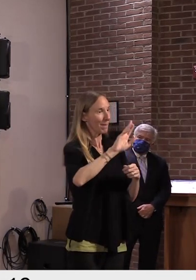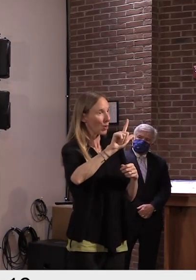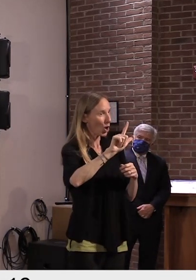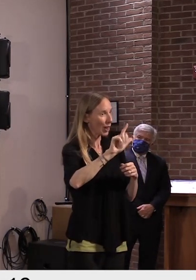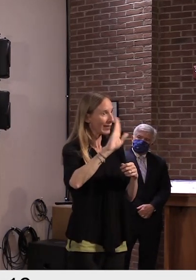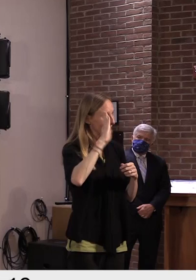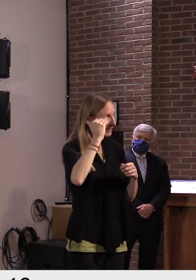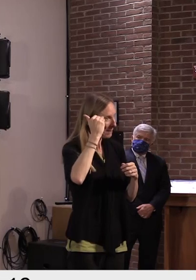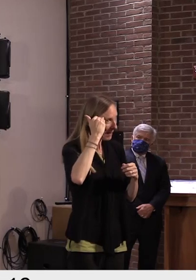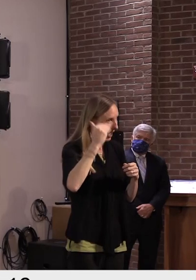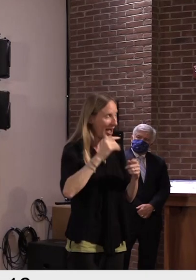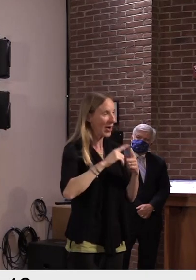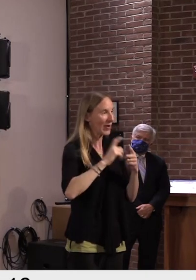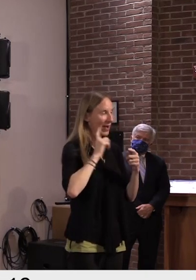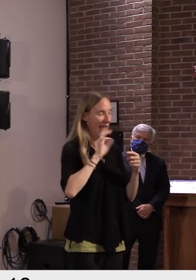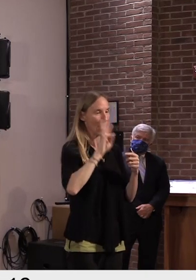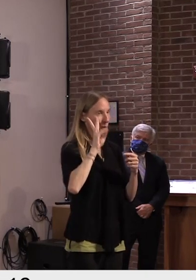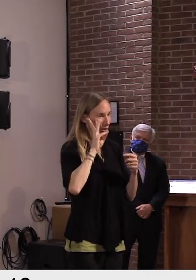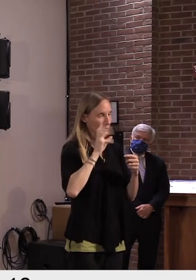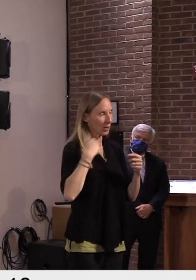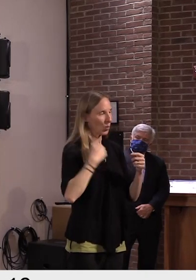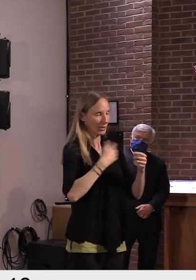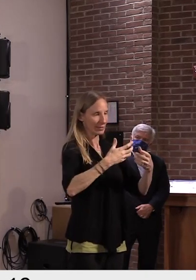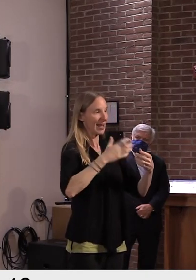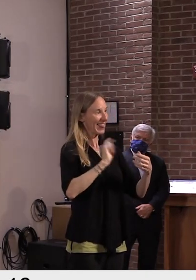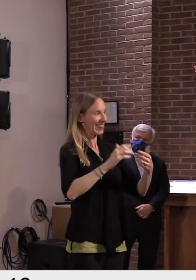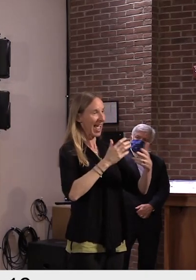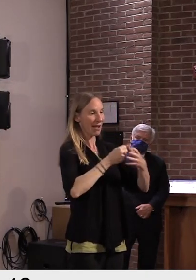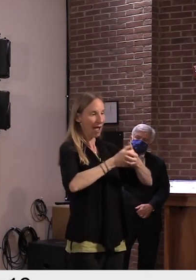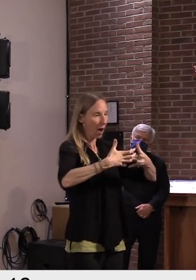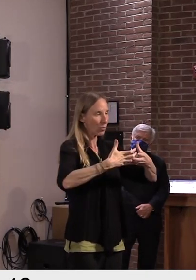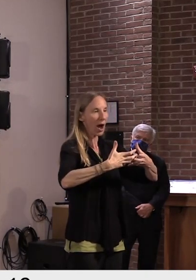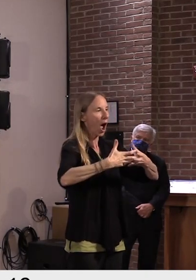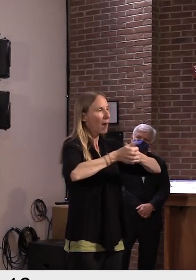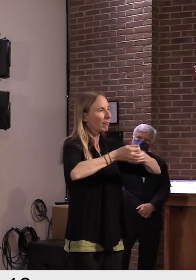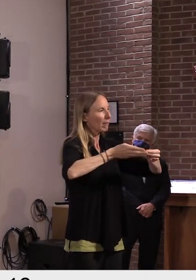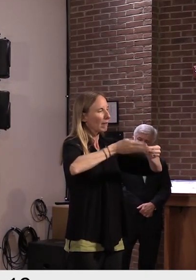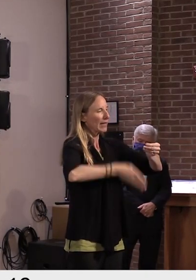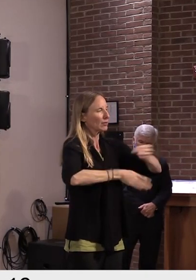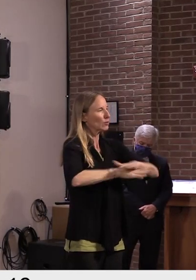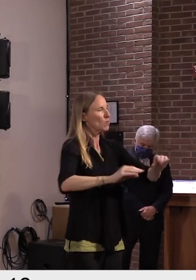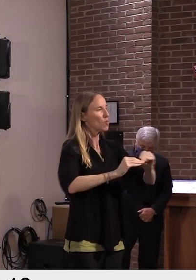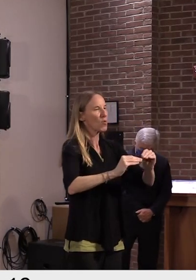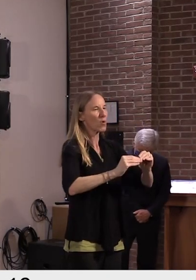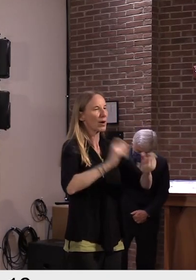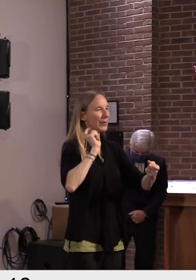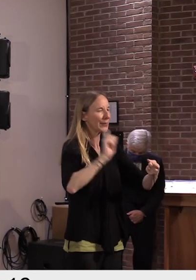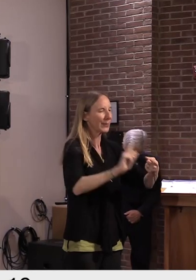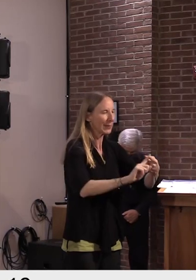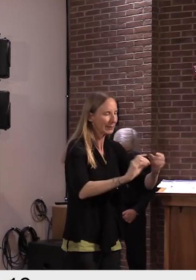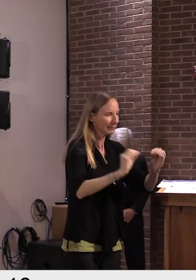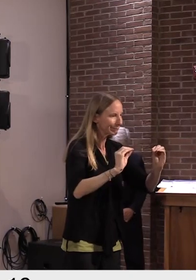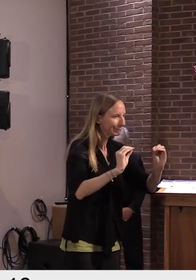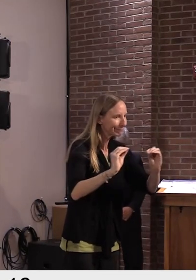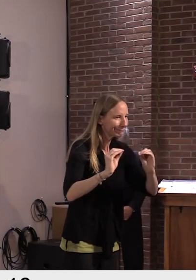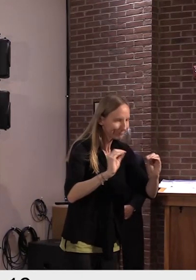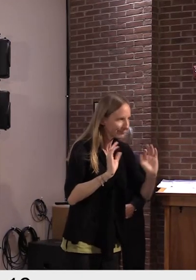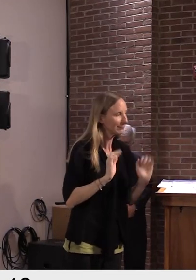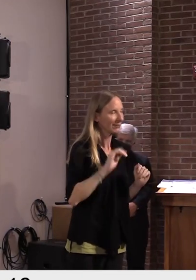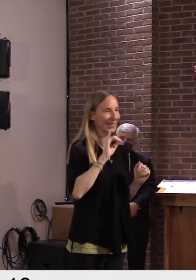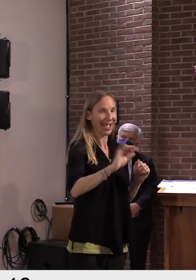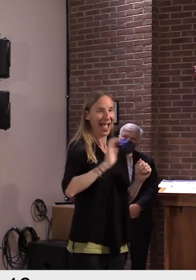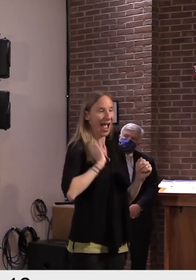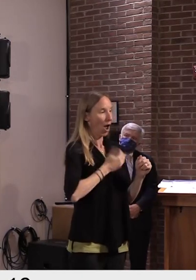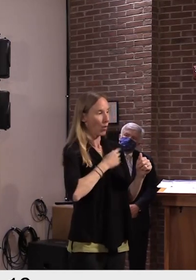formal end of the state's first significant outbreak and community spread of COVID-19. This was the